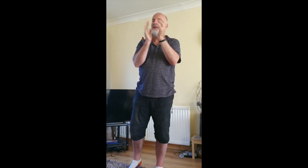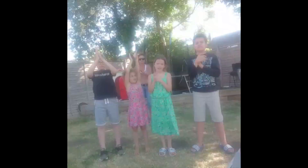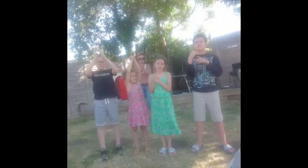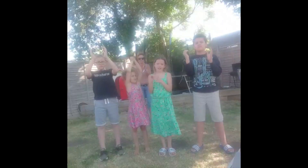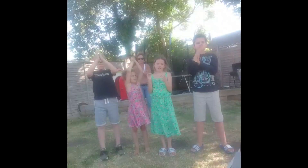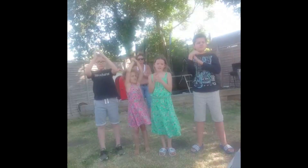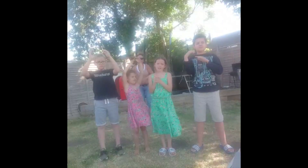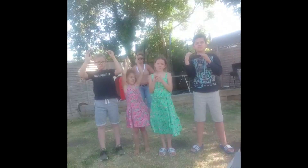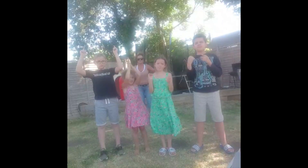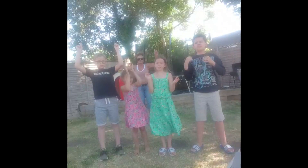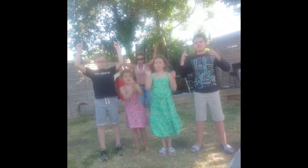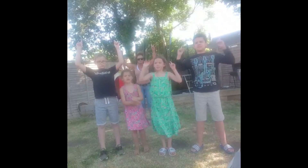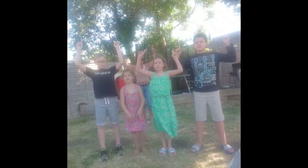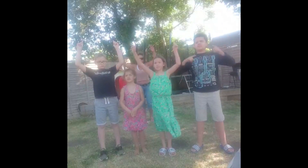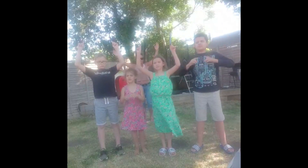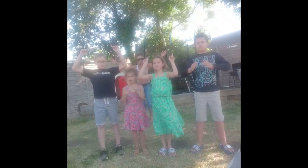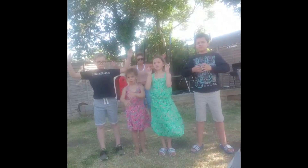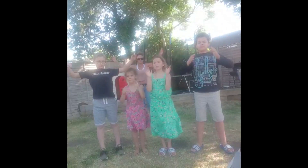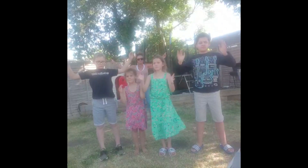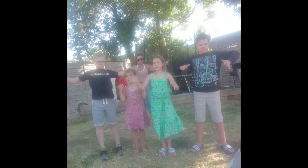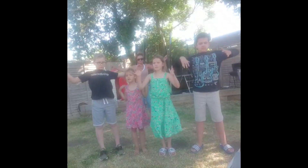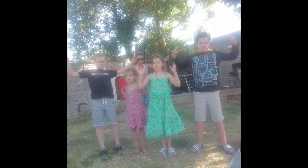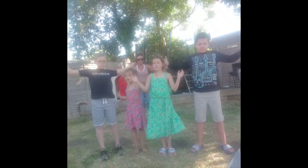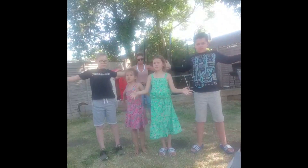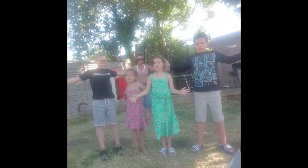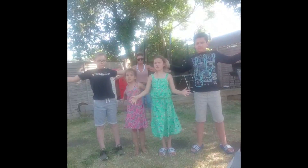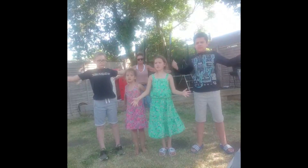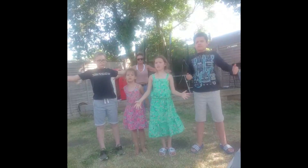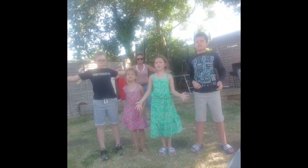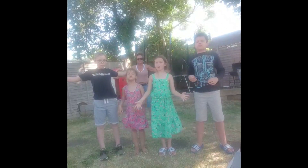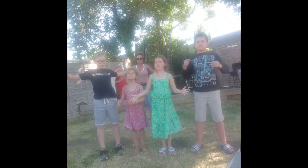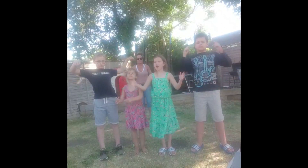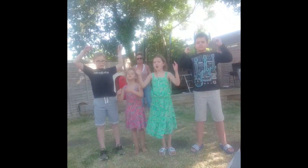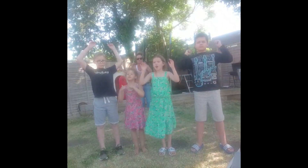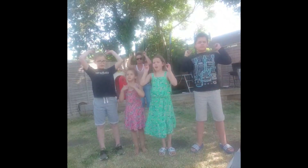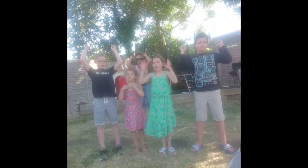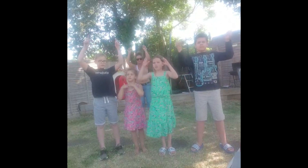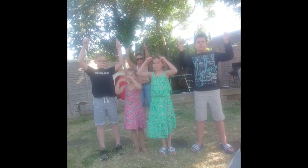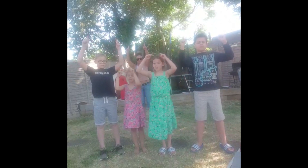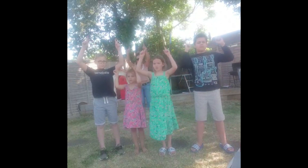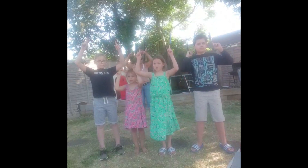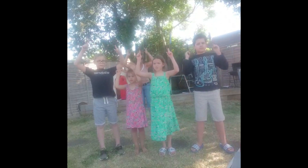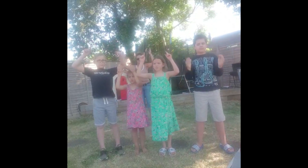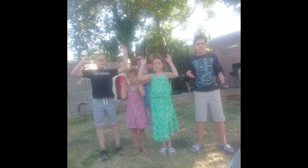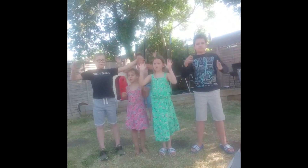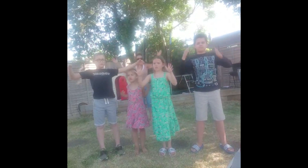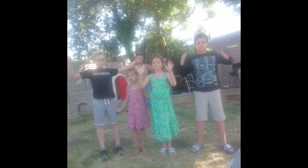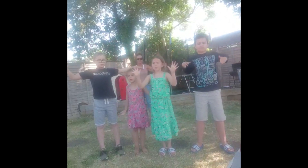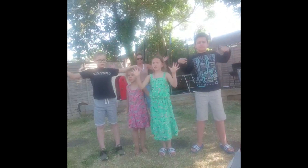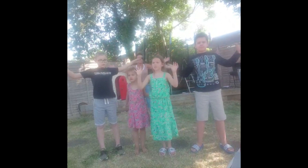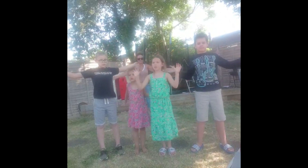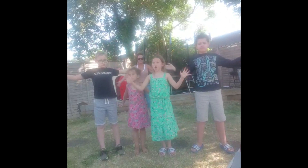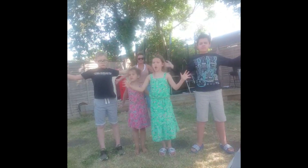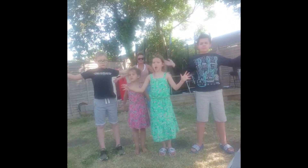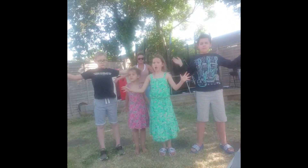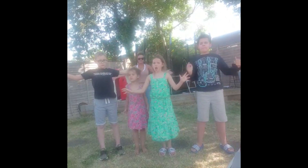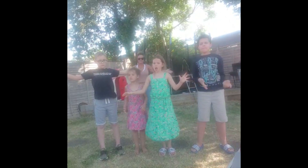Our God is a great big God Our God is a great big God